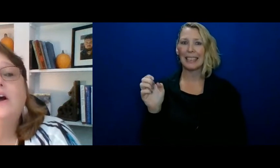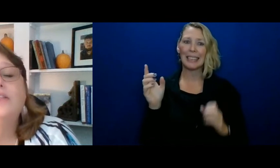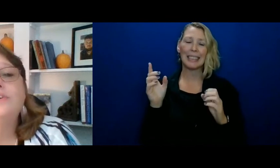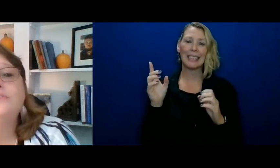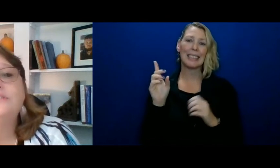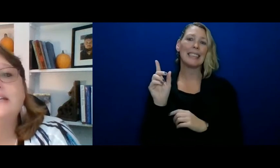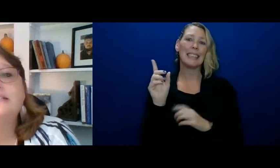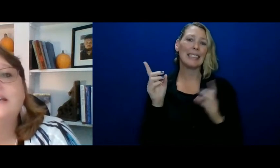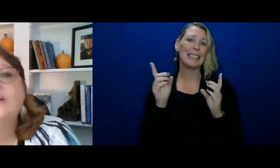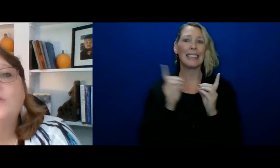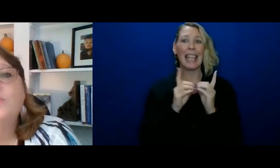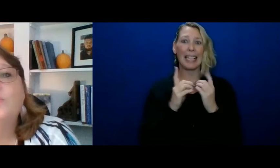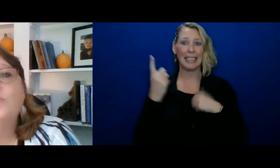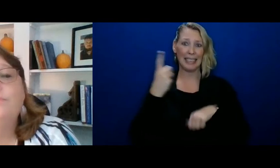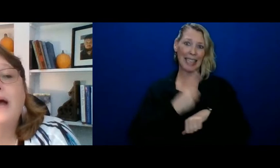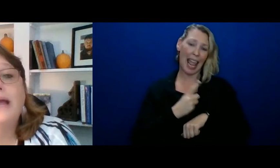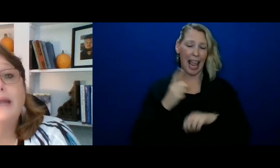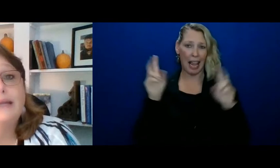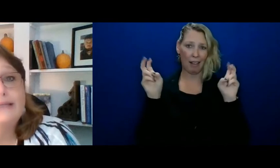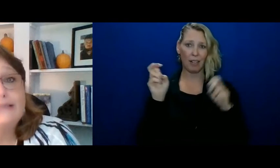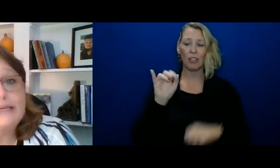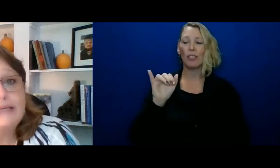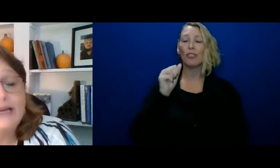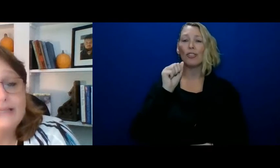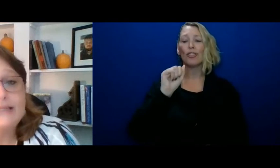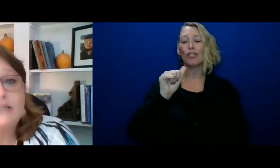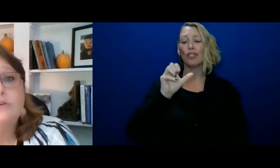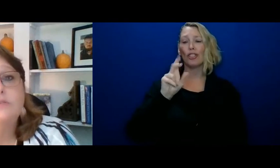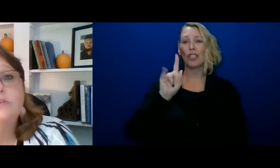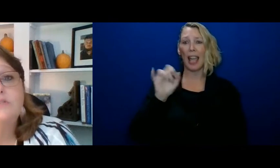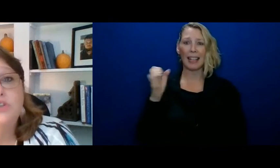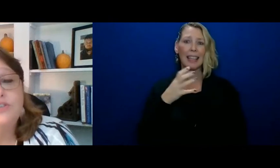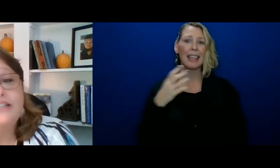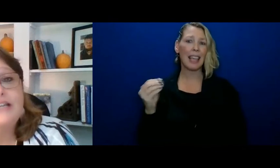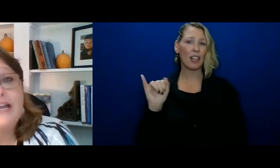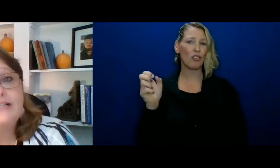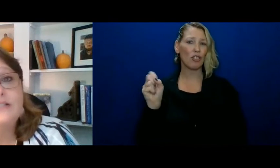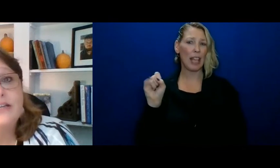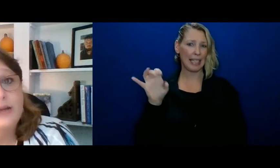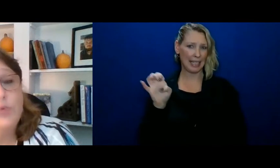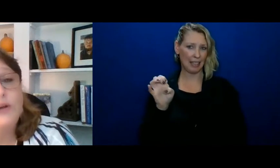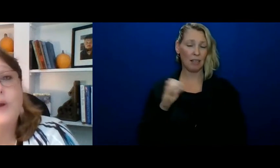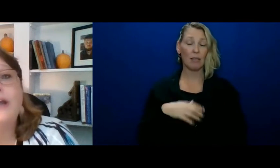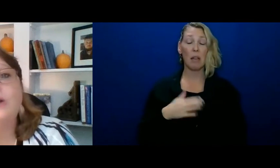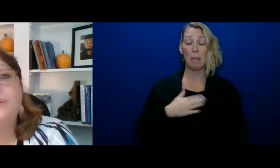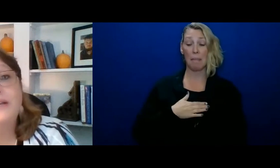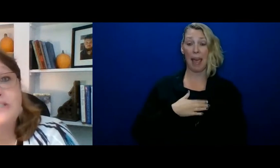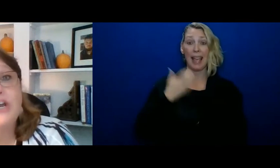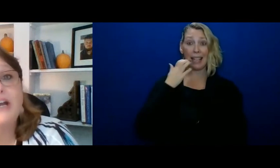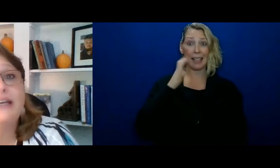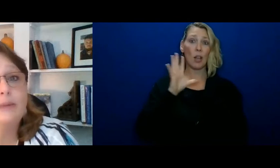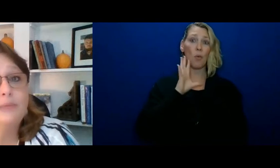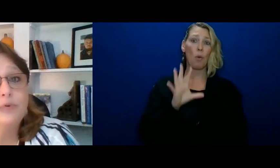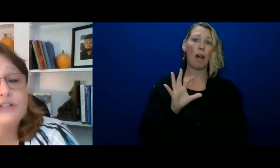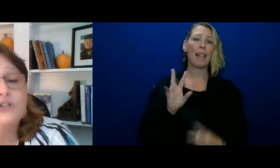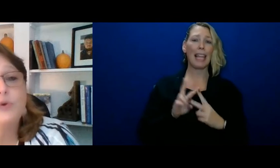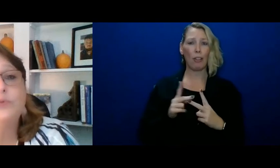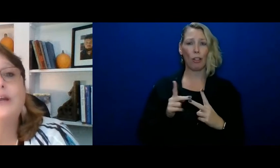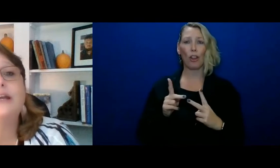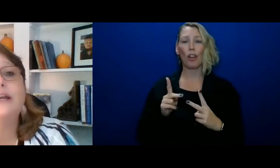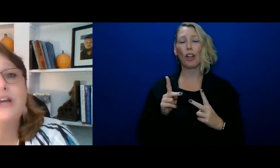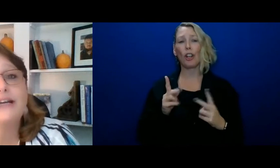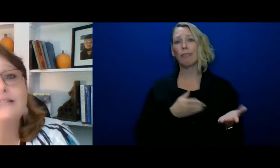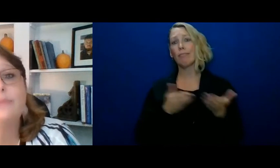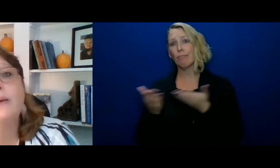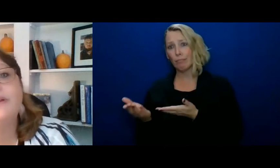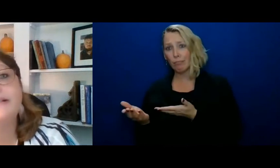on Thursdays, his cousin usually takes him one way or picks Jackie up and brings her